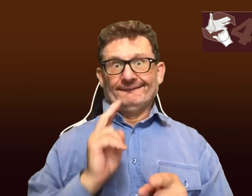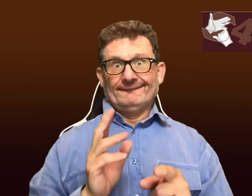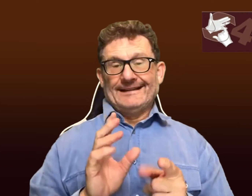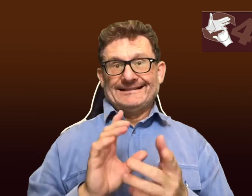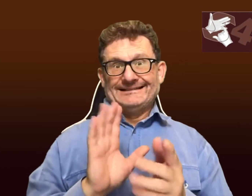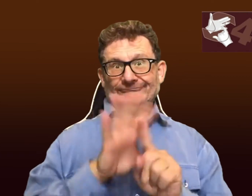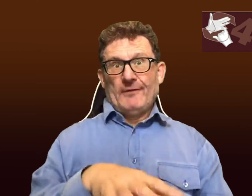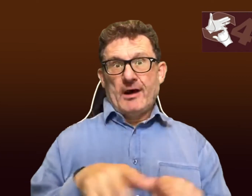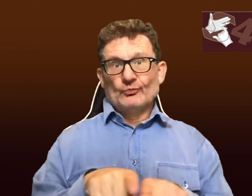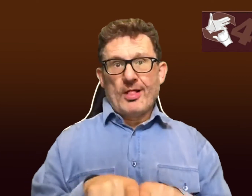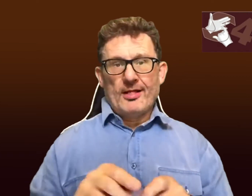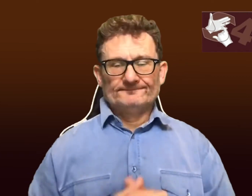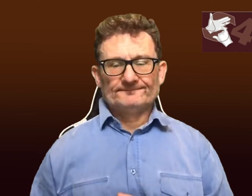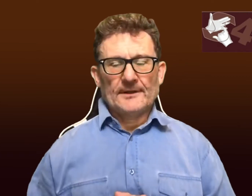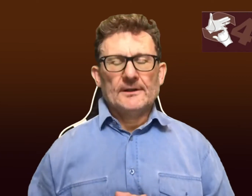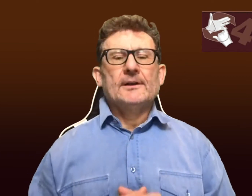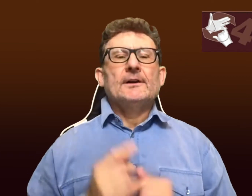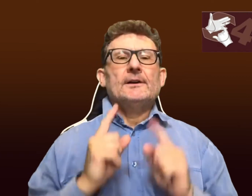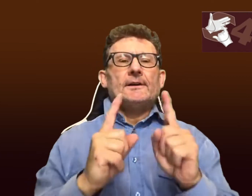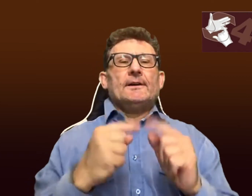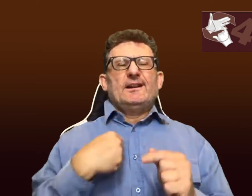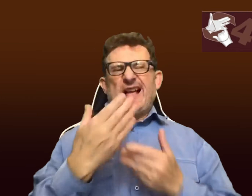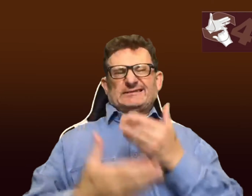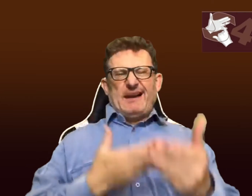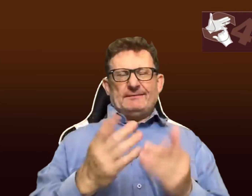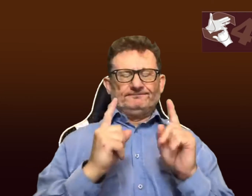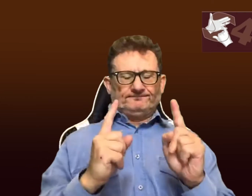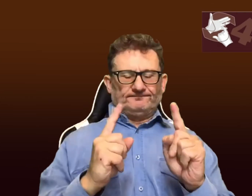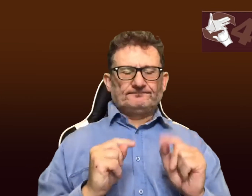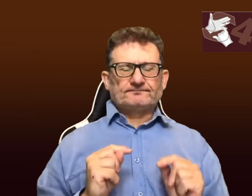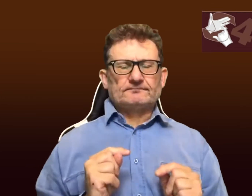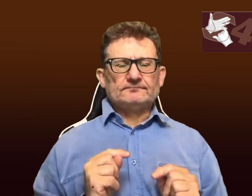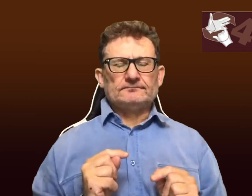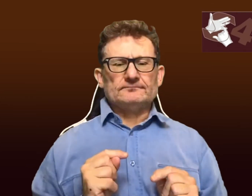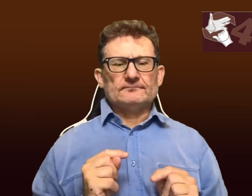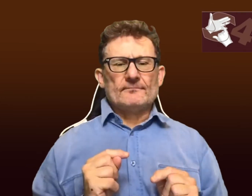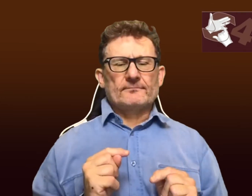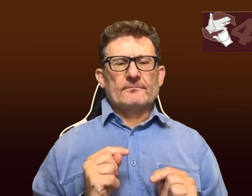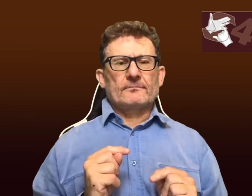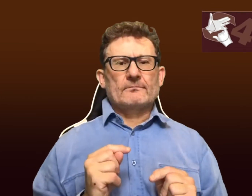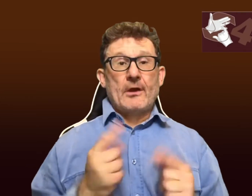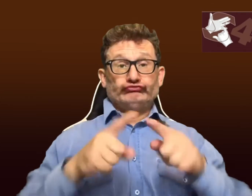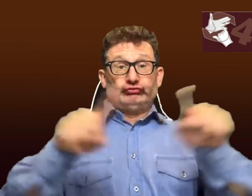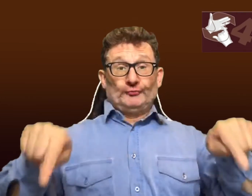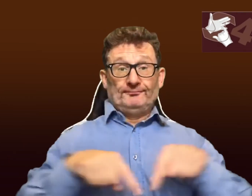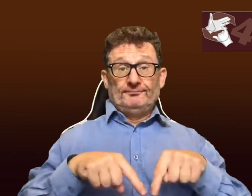but also deafness as well. You know, how one might discriminate against one who is deaf. Let me explain slightly further.